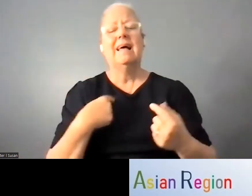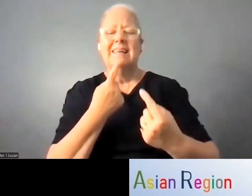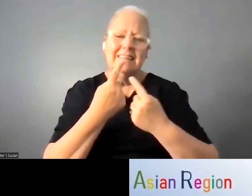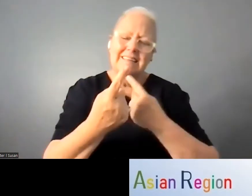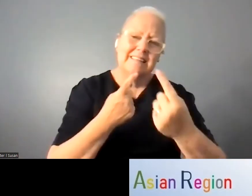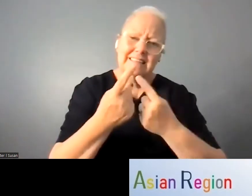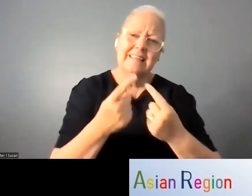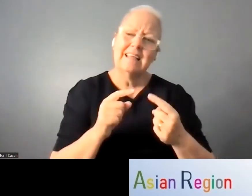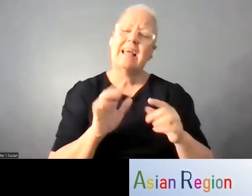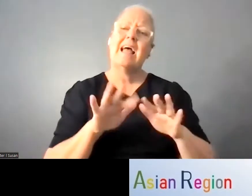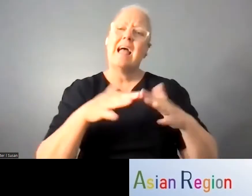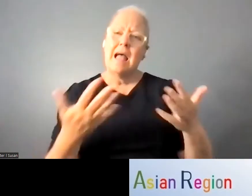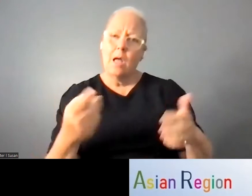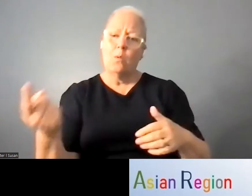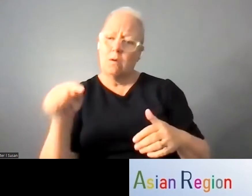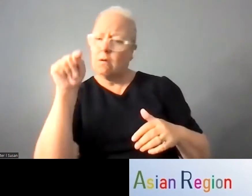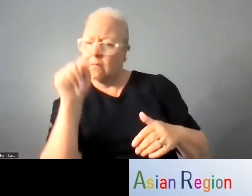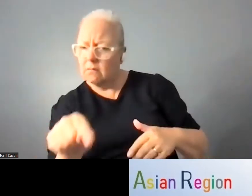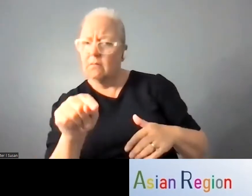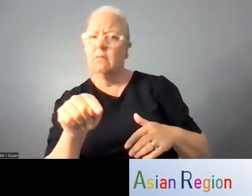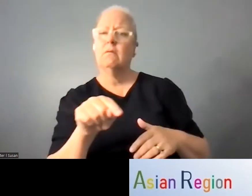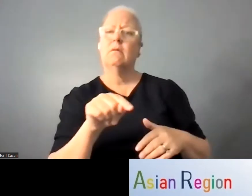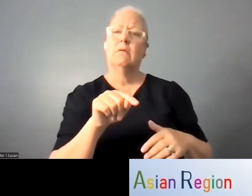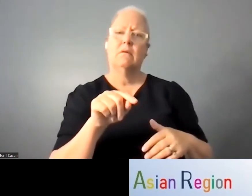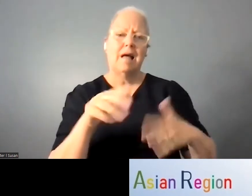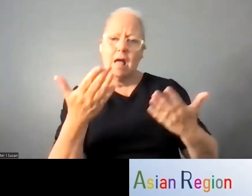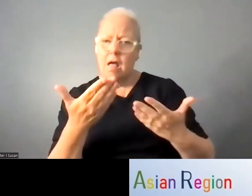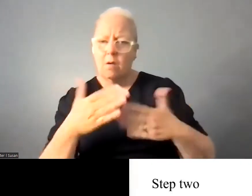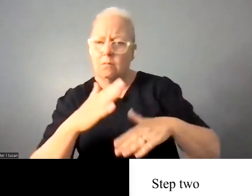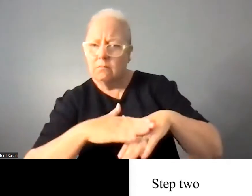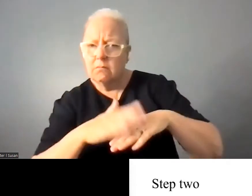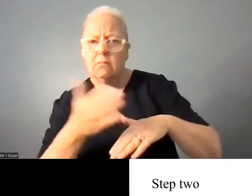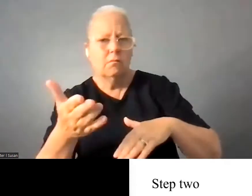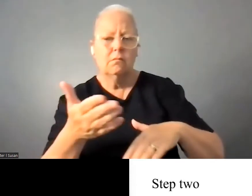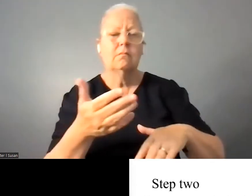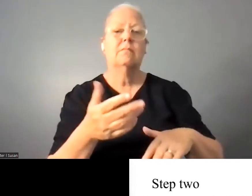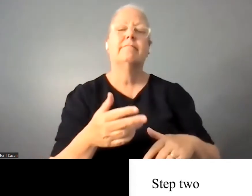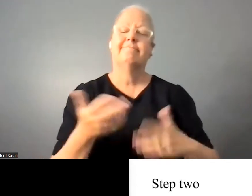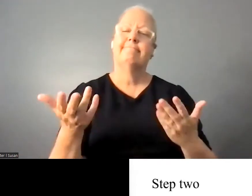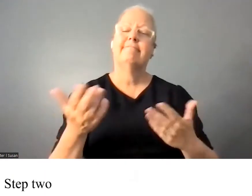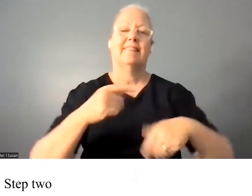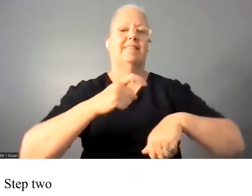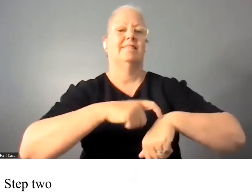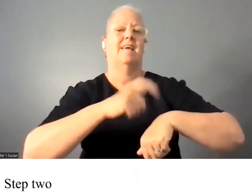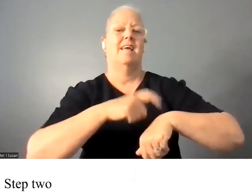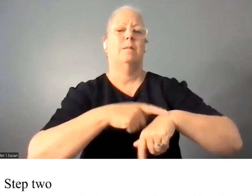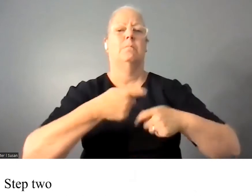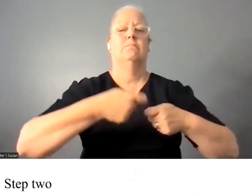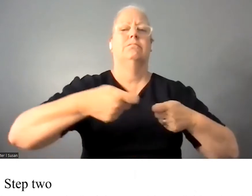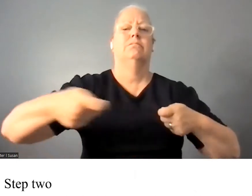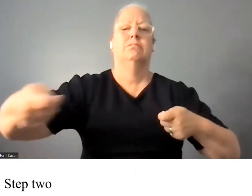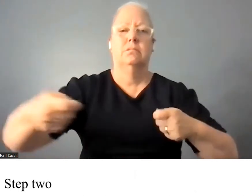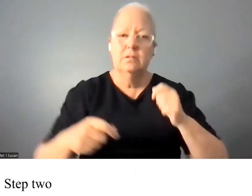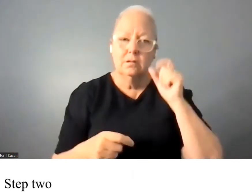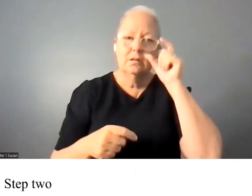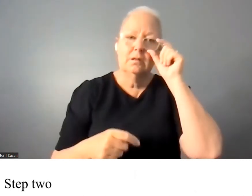to turn on the captions. So the time got wasted. So now we move to